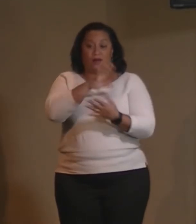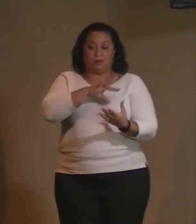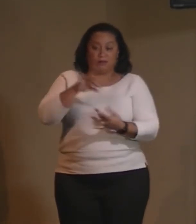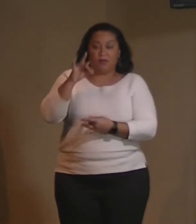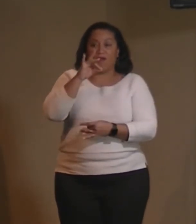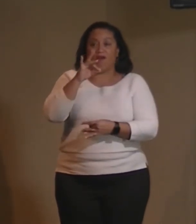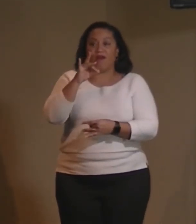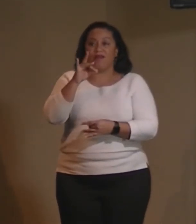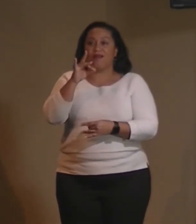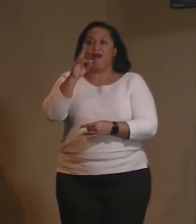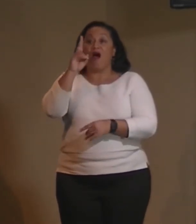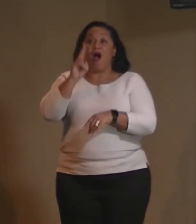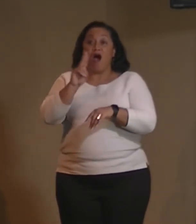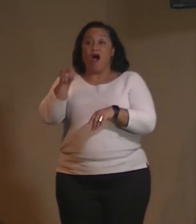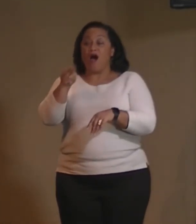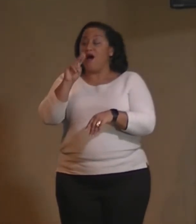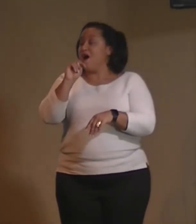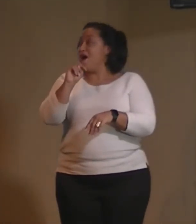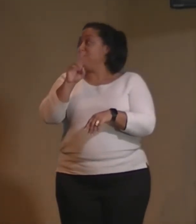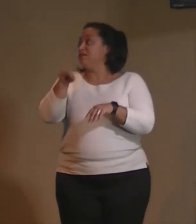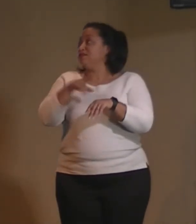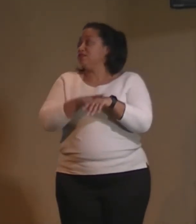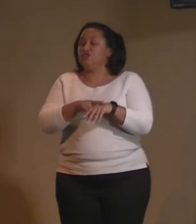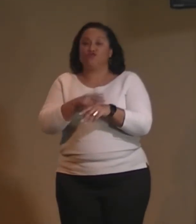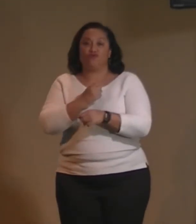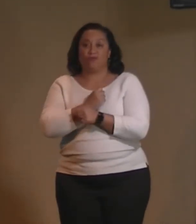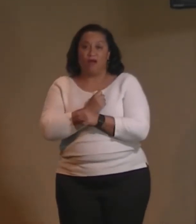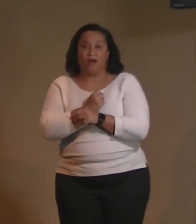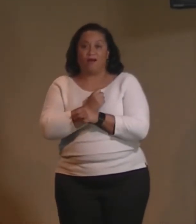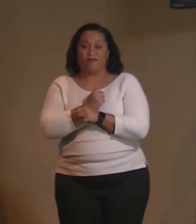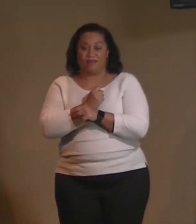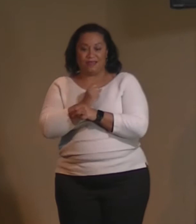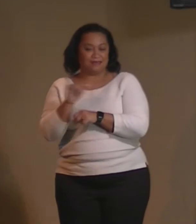unconditional love which is synonymous with freedom